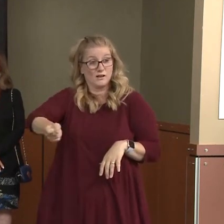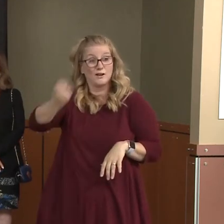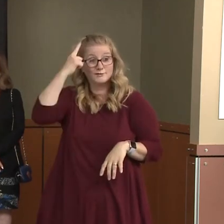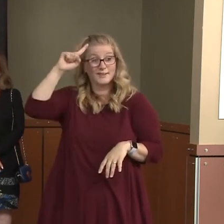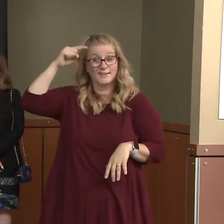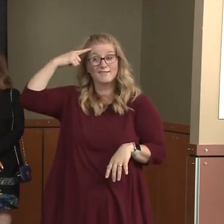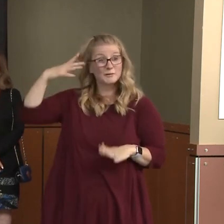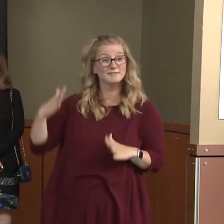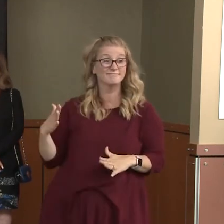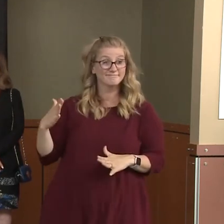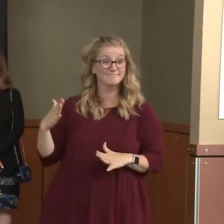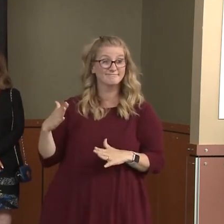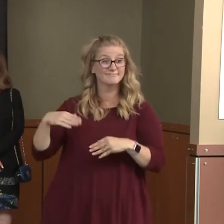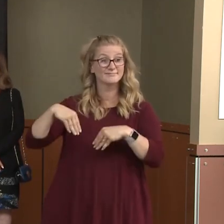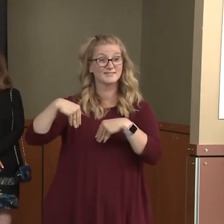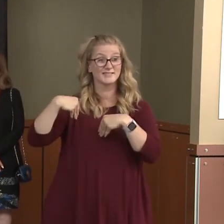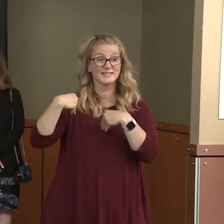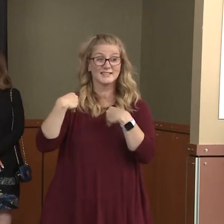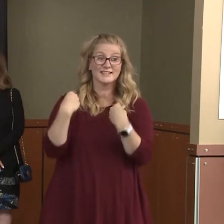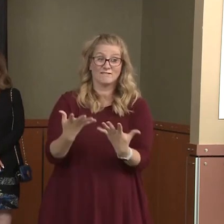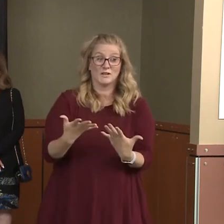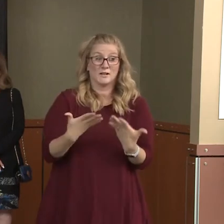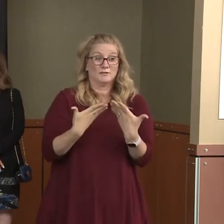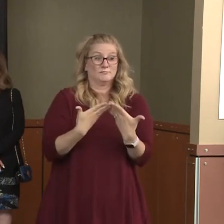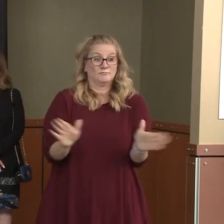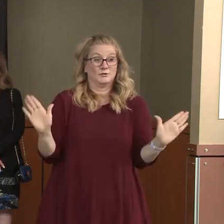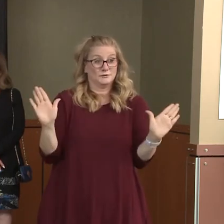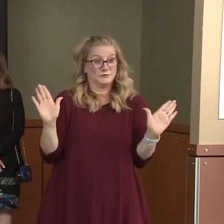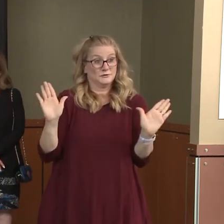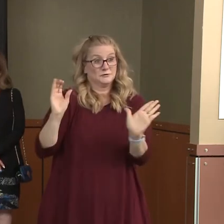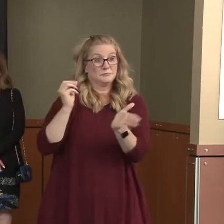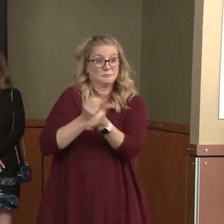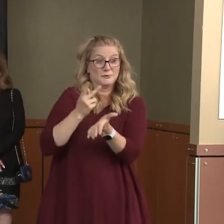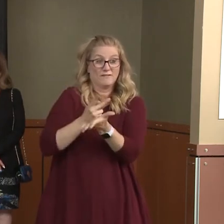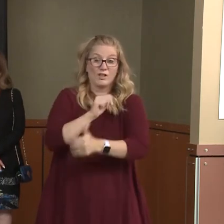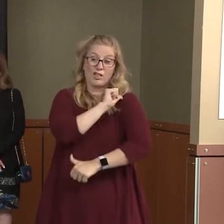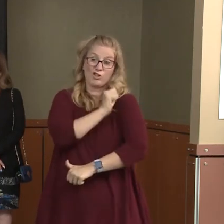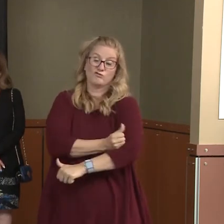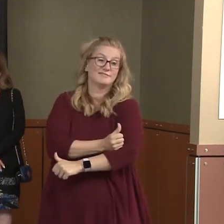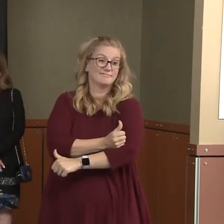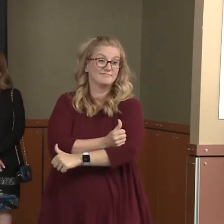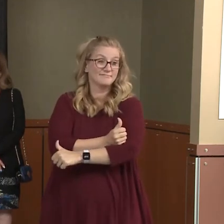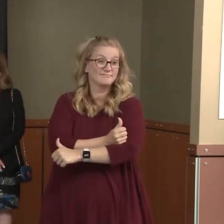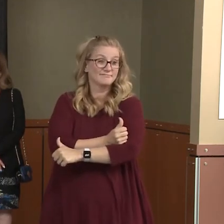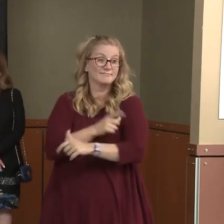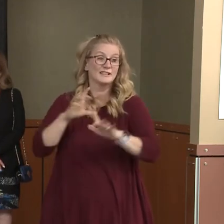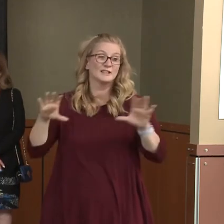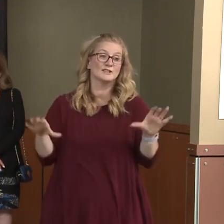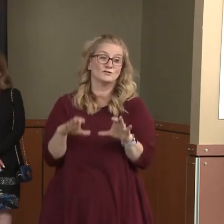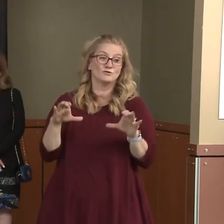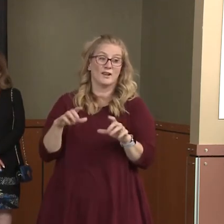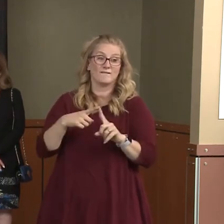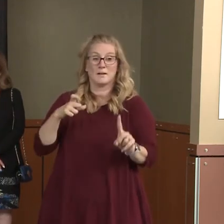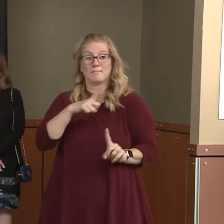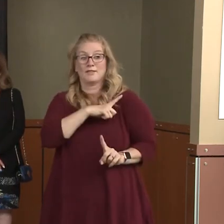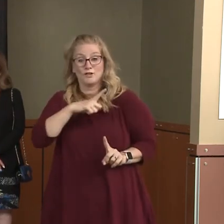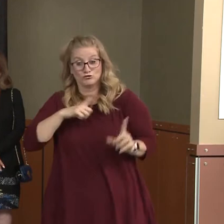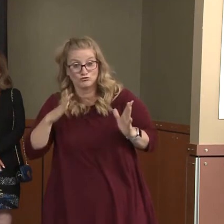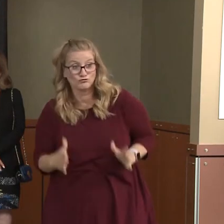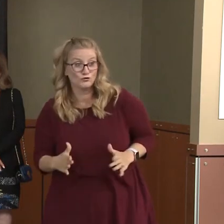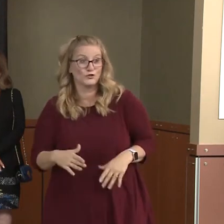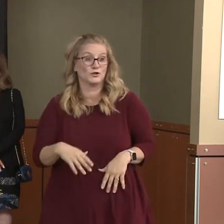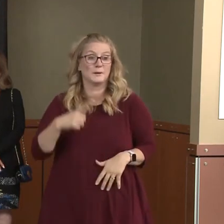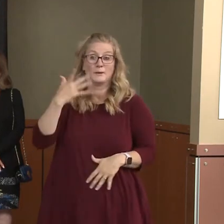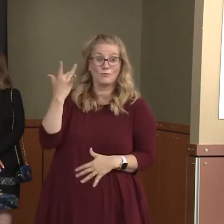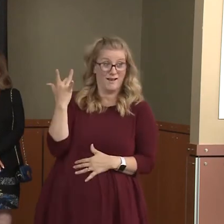authority by the legislature to act in times of emergency. The state and federal governments have both declared a state of emergency. The president